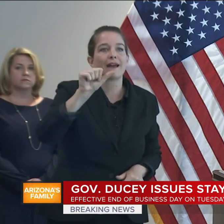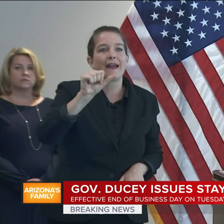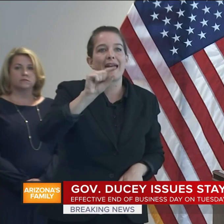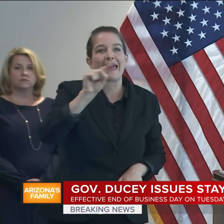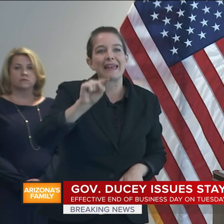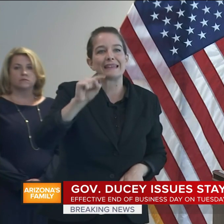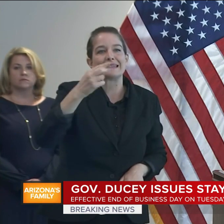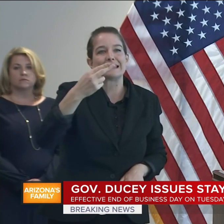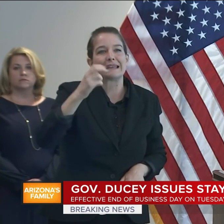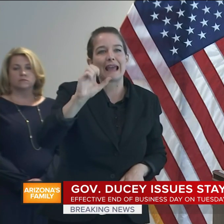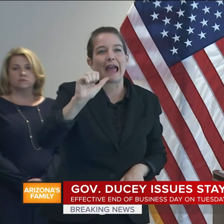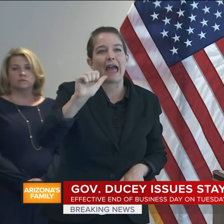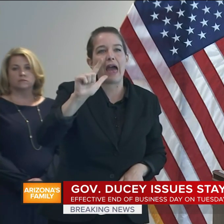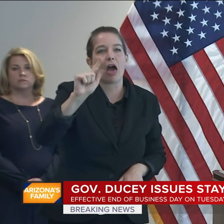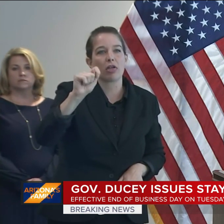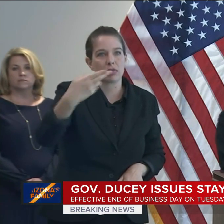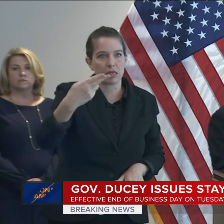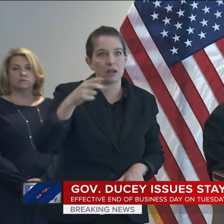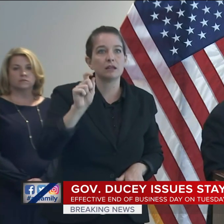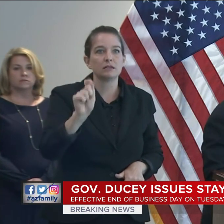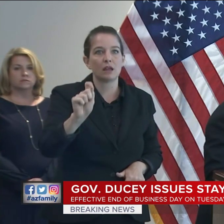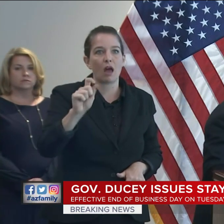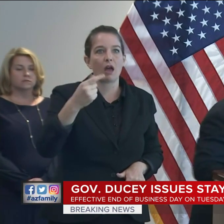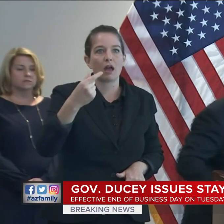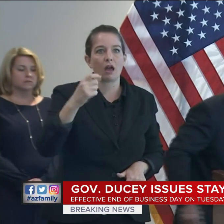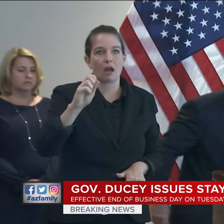Mark? Actually, this is for the superintendent.